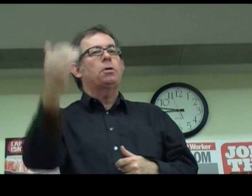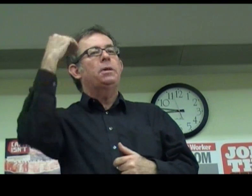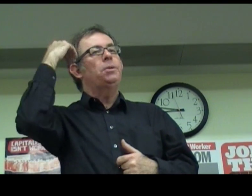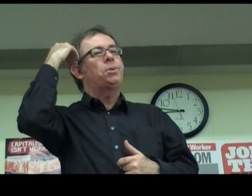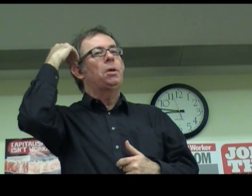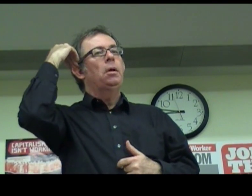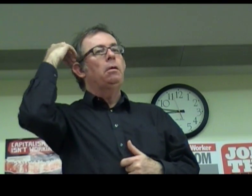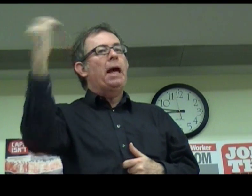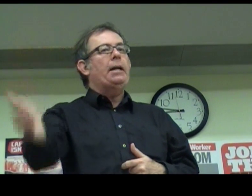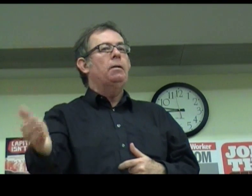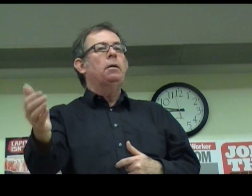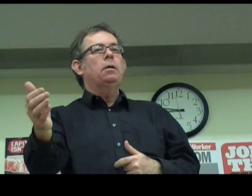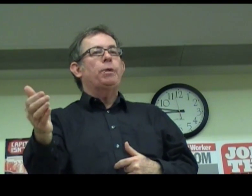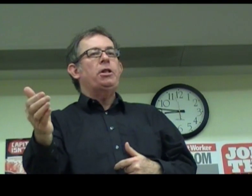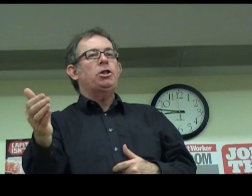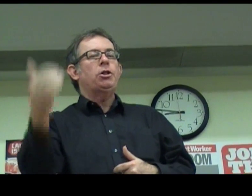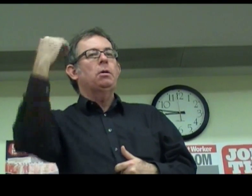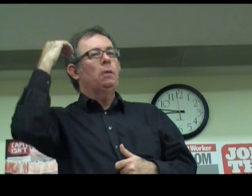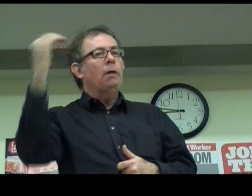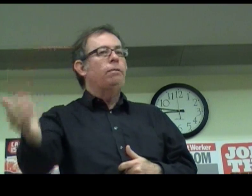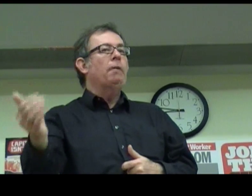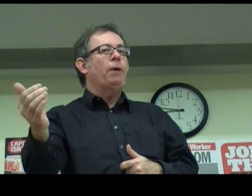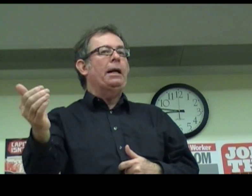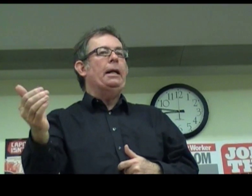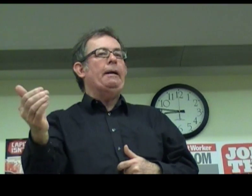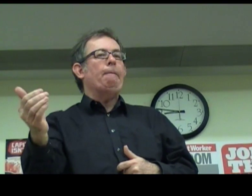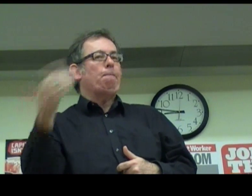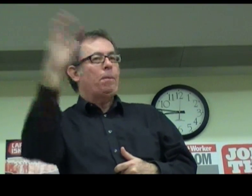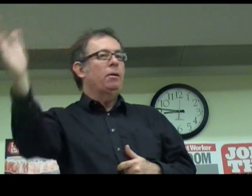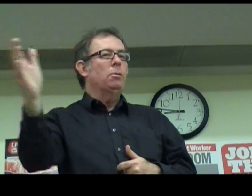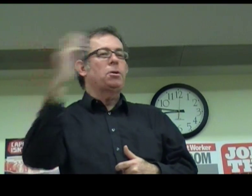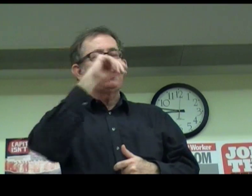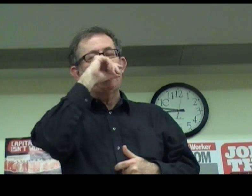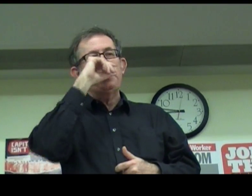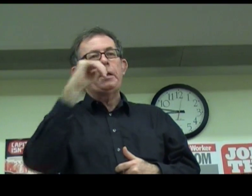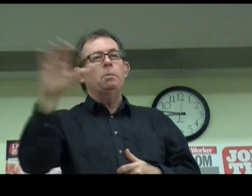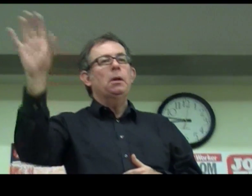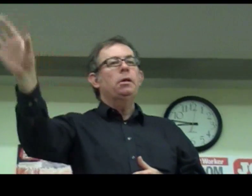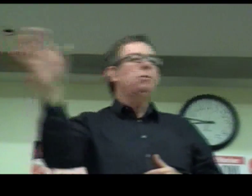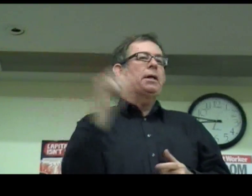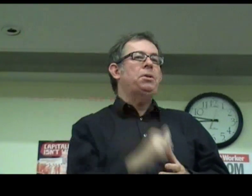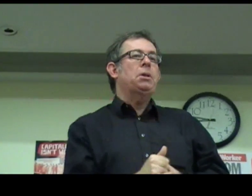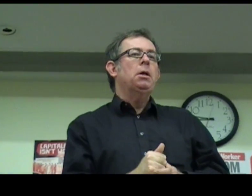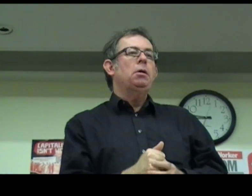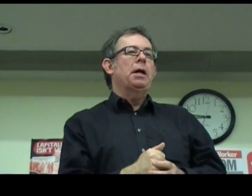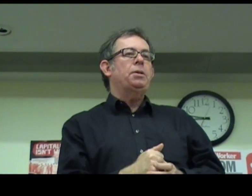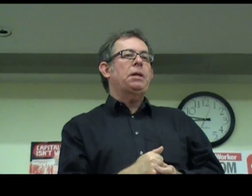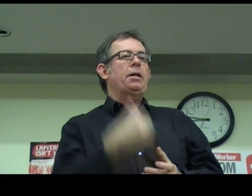Ottomans, then the British, and finally, in all sorts of ways I hope, the United States,